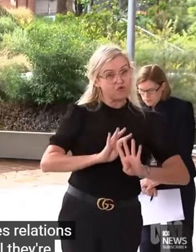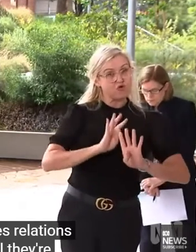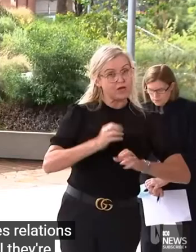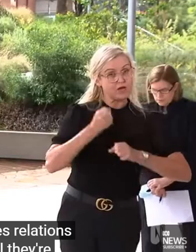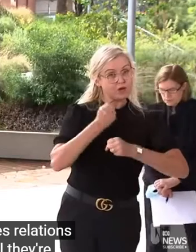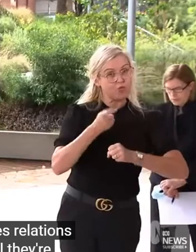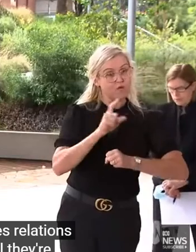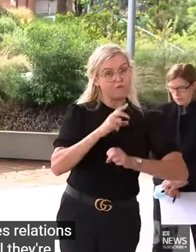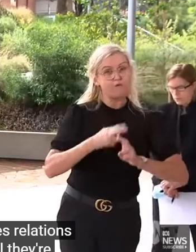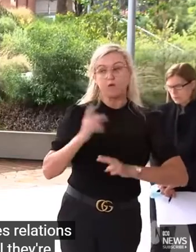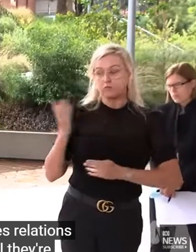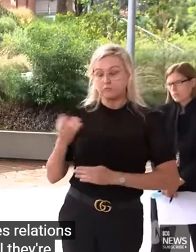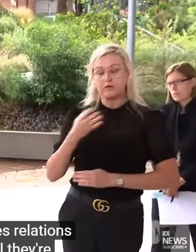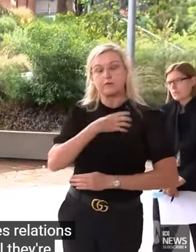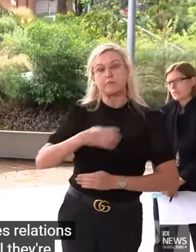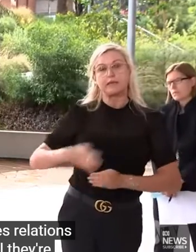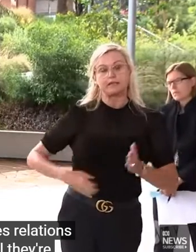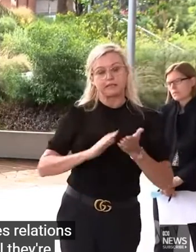Thanks, Greg.